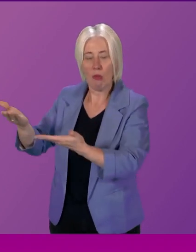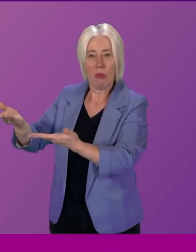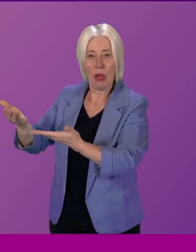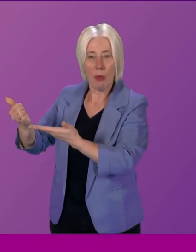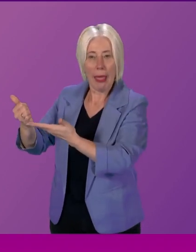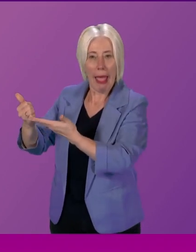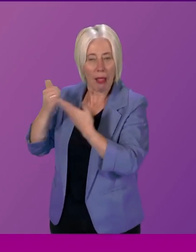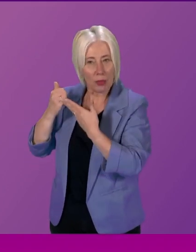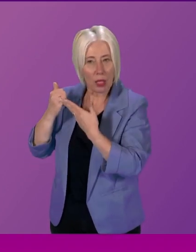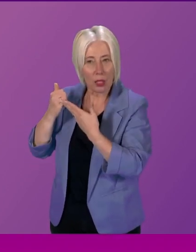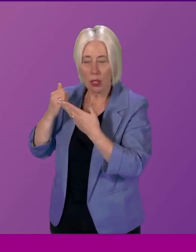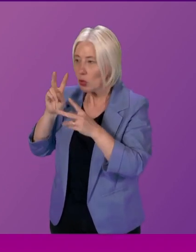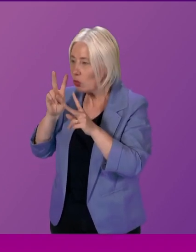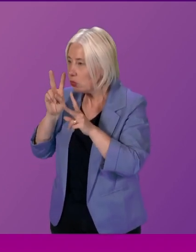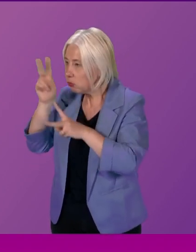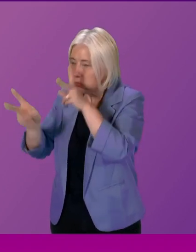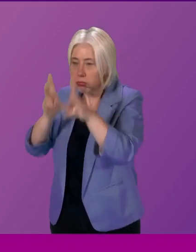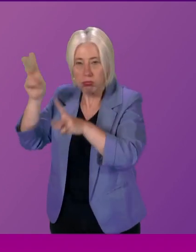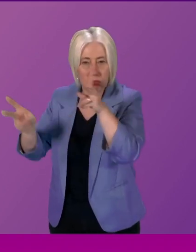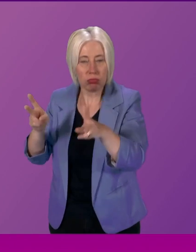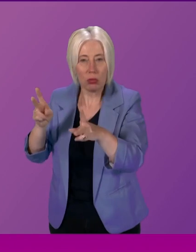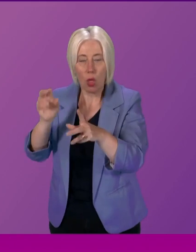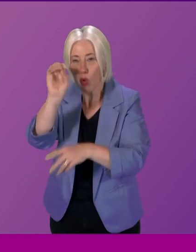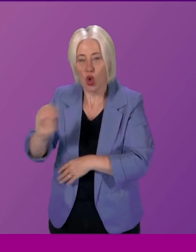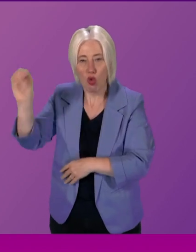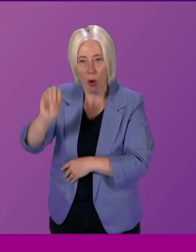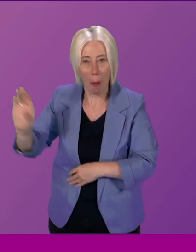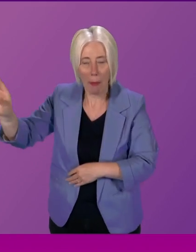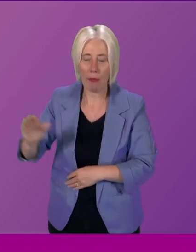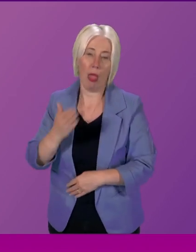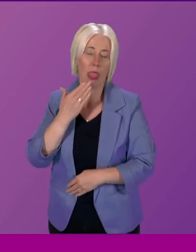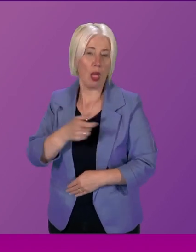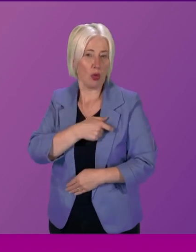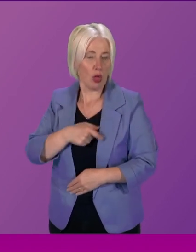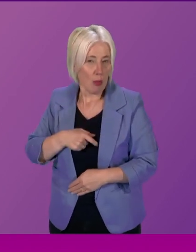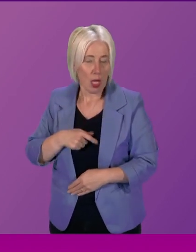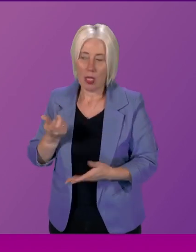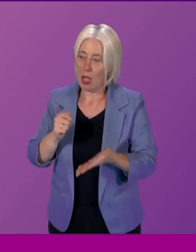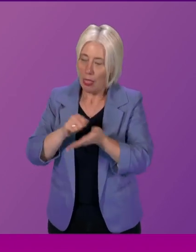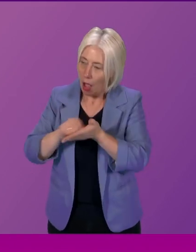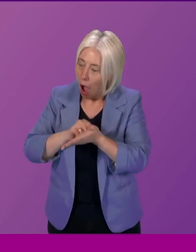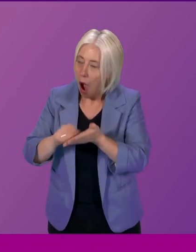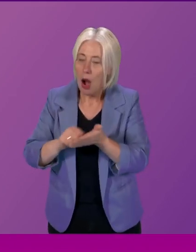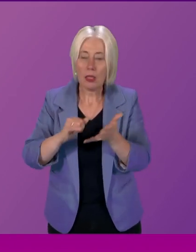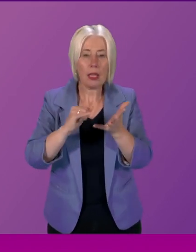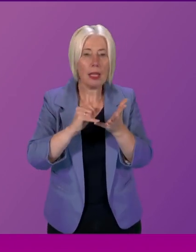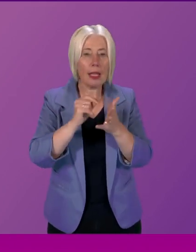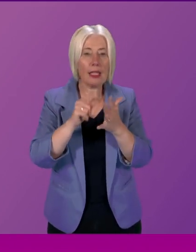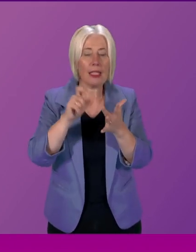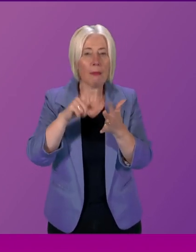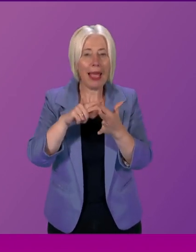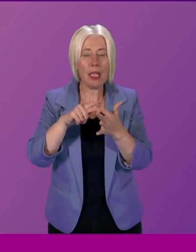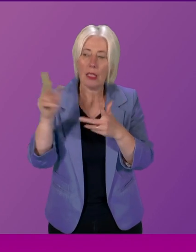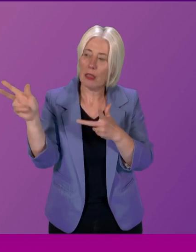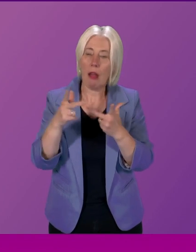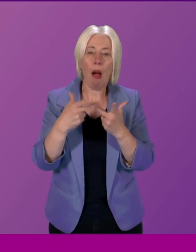other parts of Europe and I thank the committee the clerks spice and everyone who supported